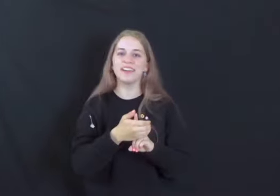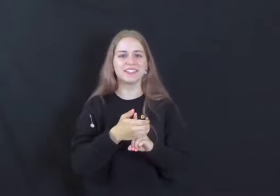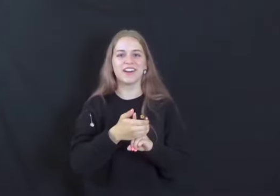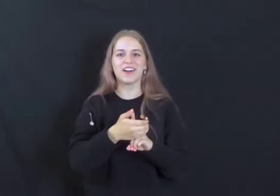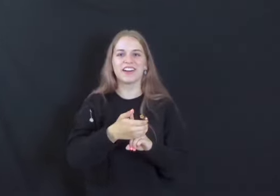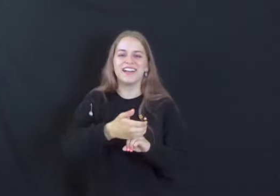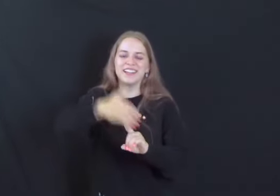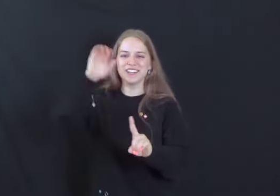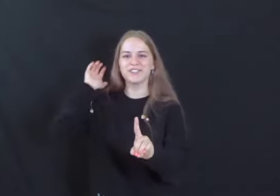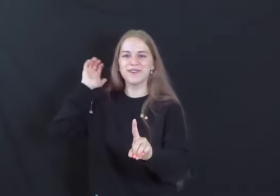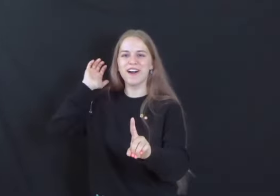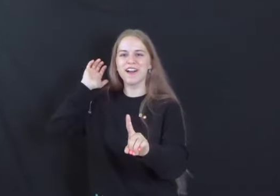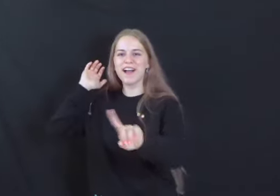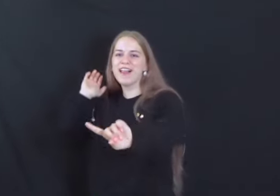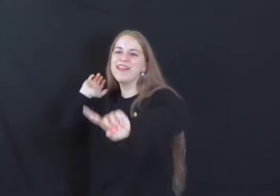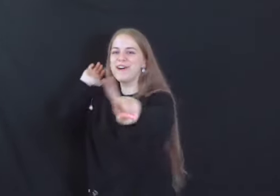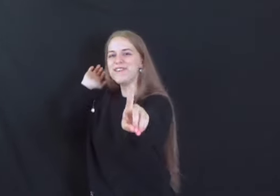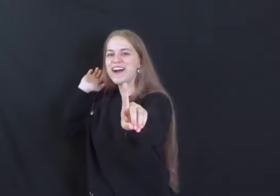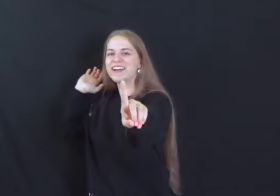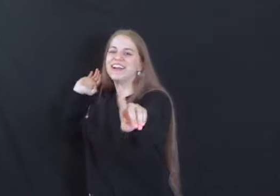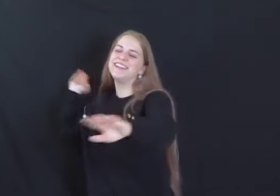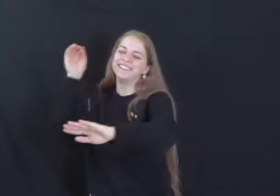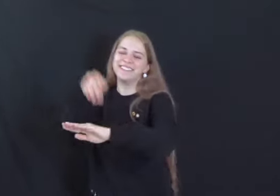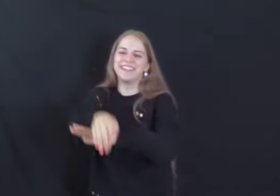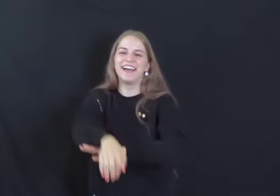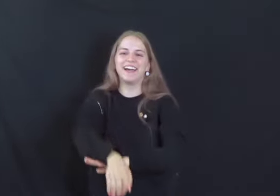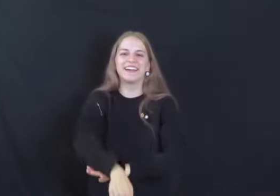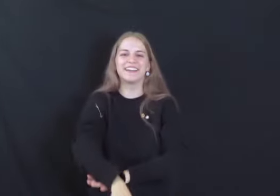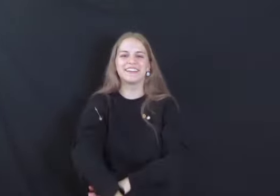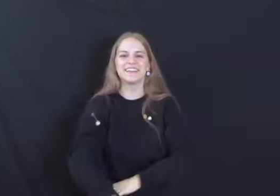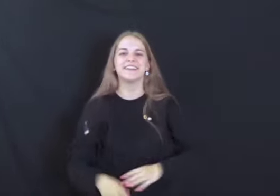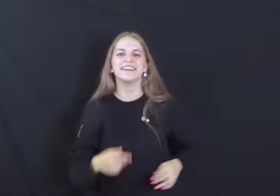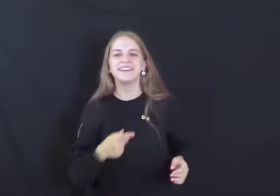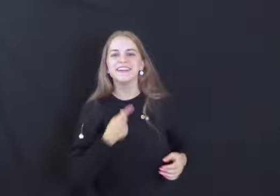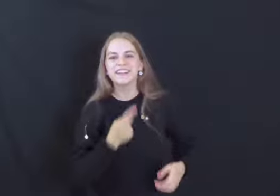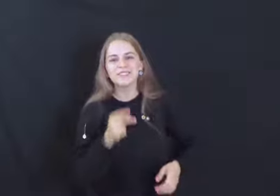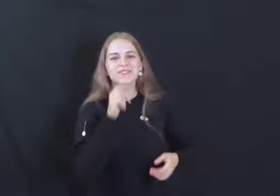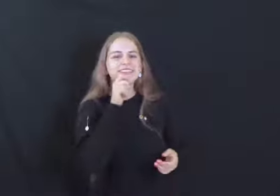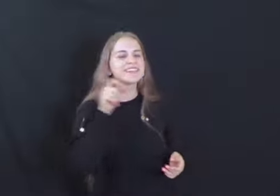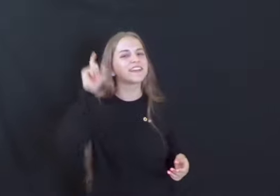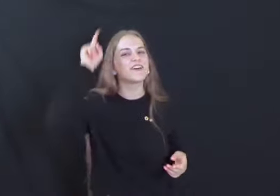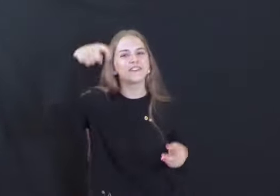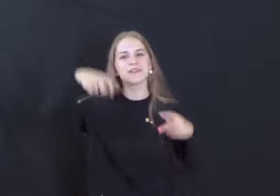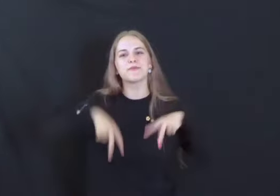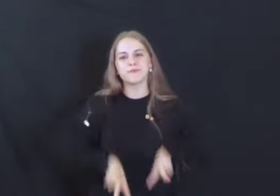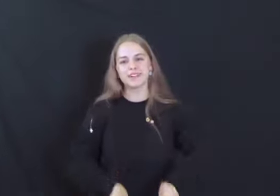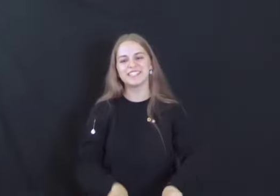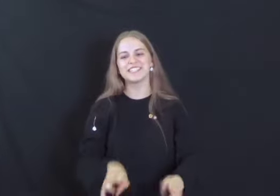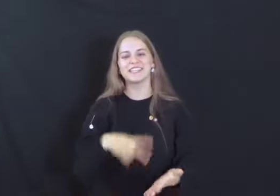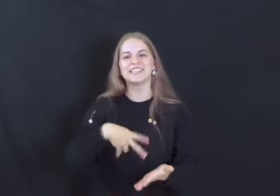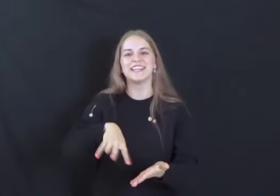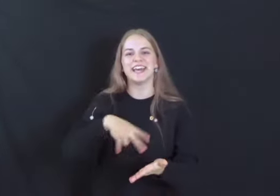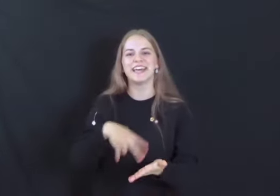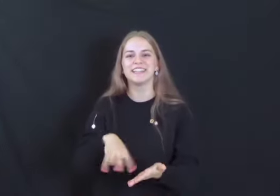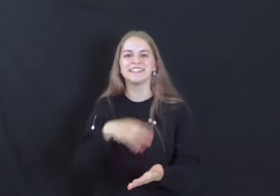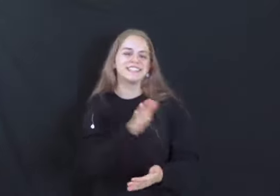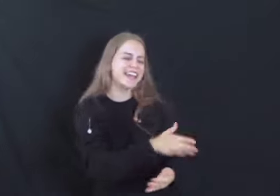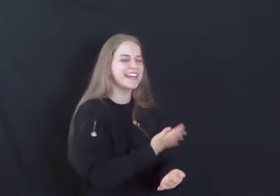look up, just walk the walk tonight Cause we don't need permission to dance Na